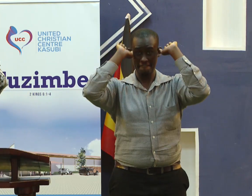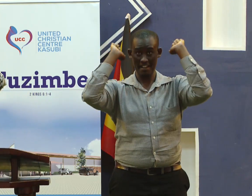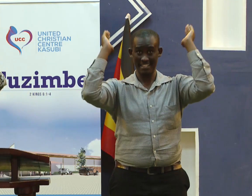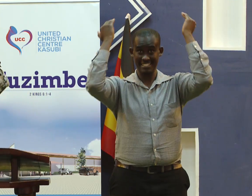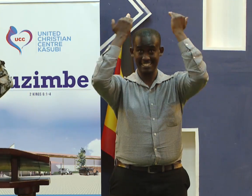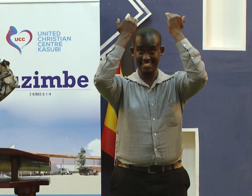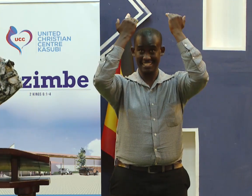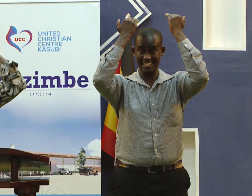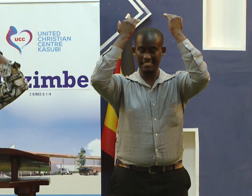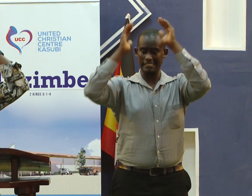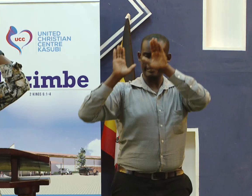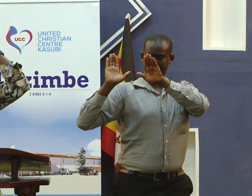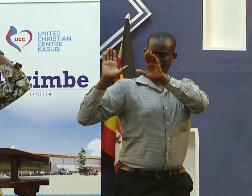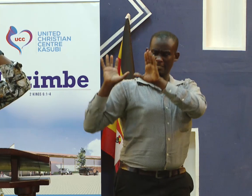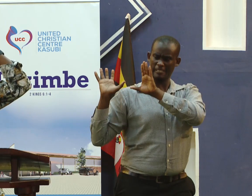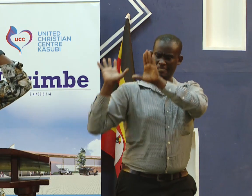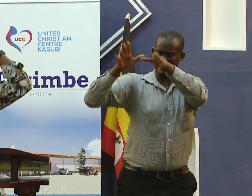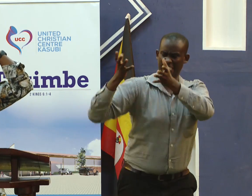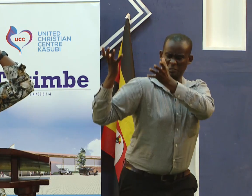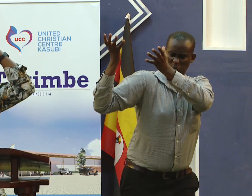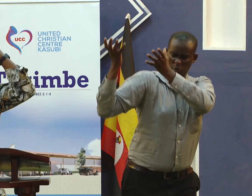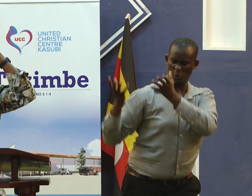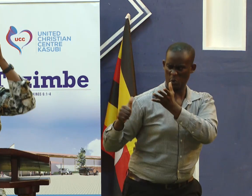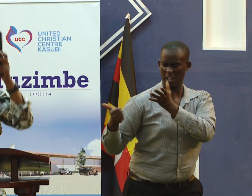the one who lays the Lord unto the others